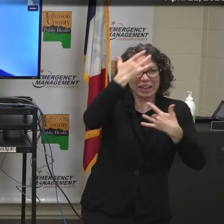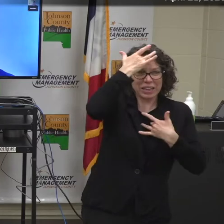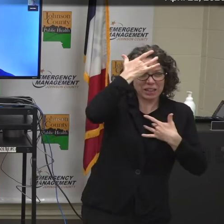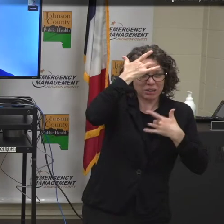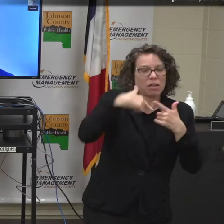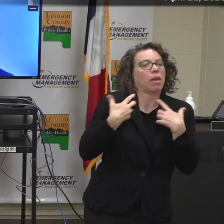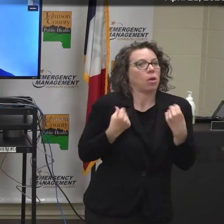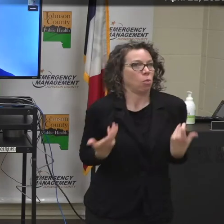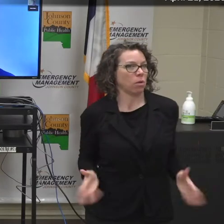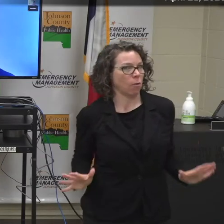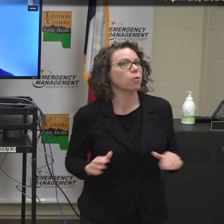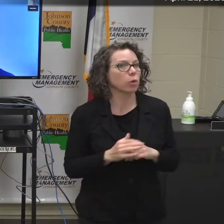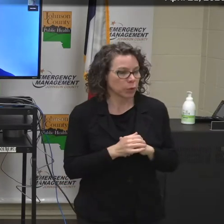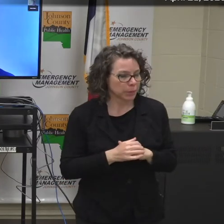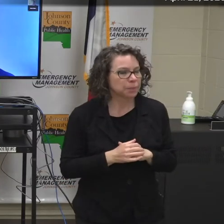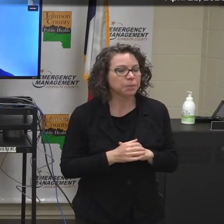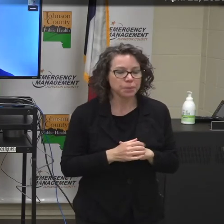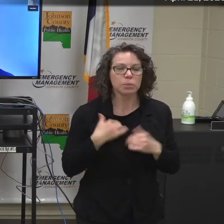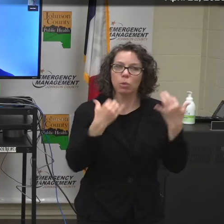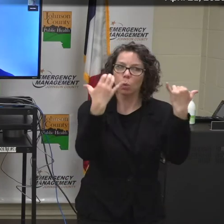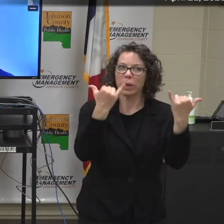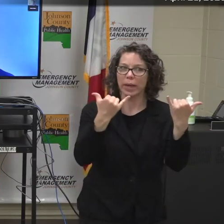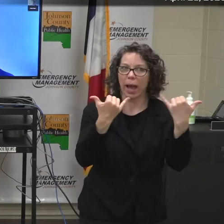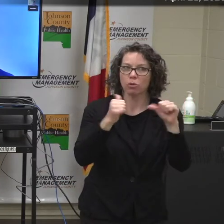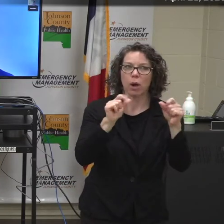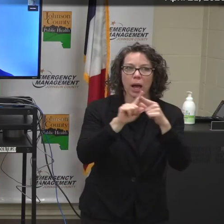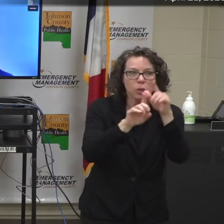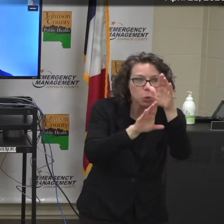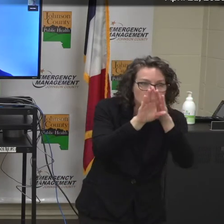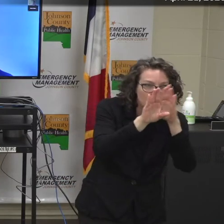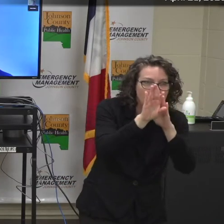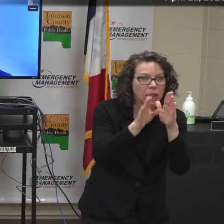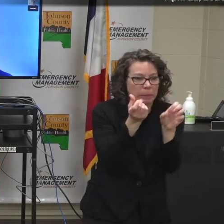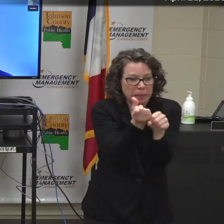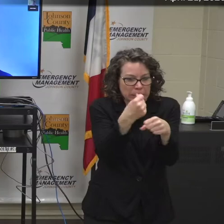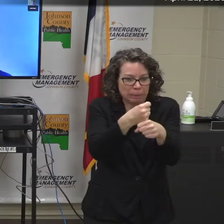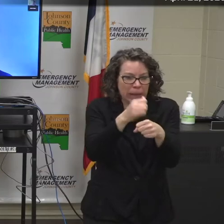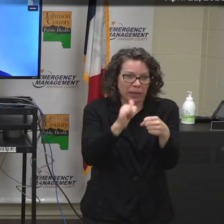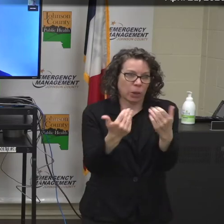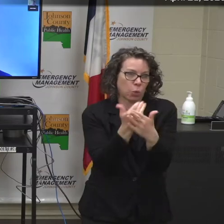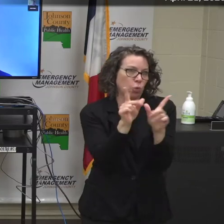of developing and acquiring the equipment to be able to do this.